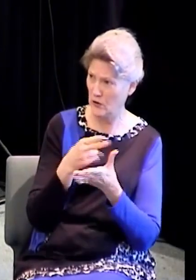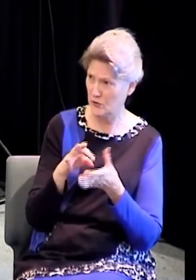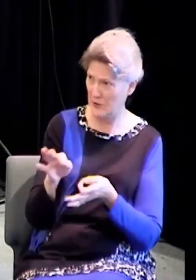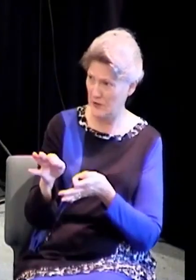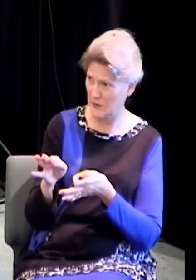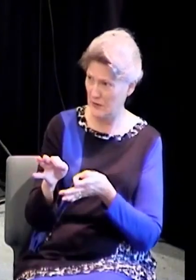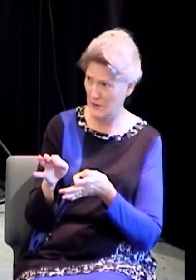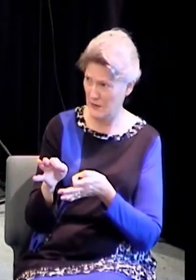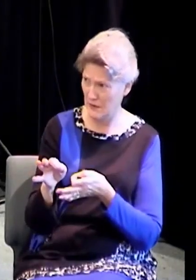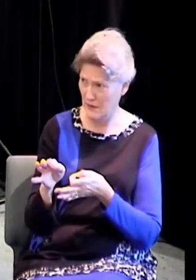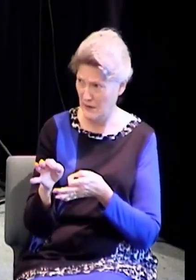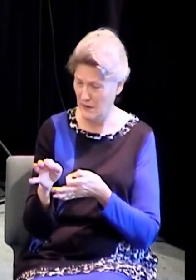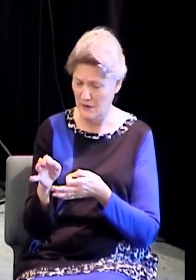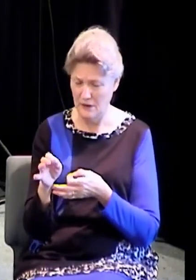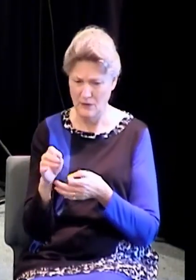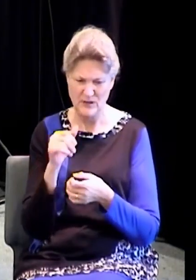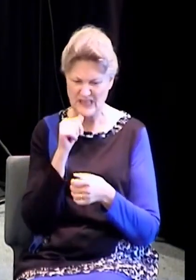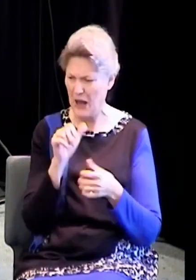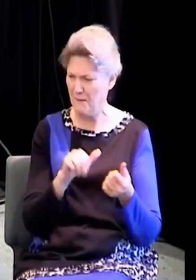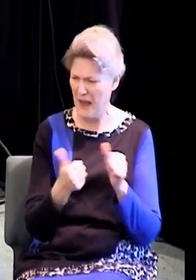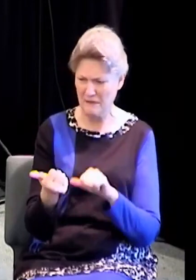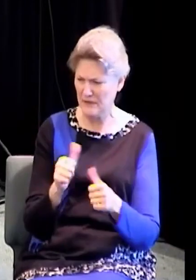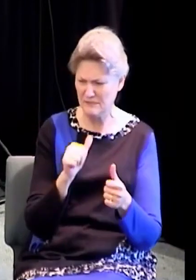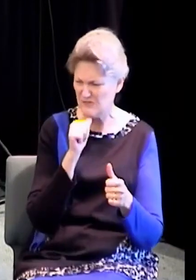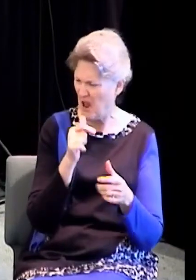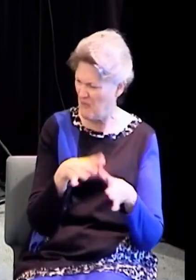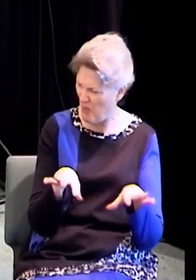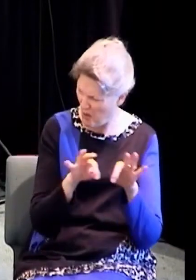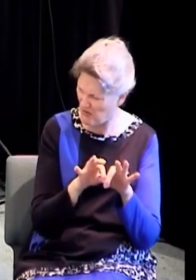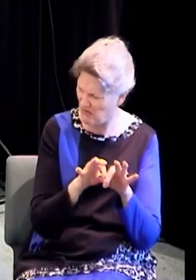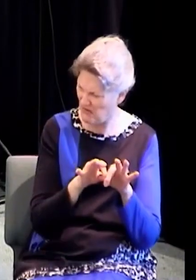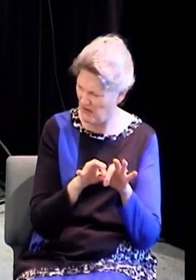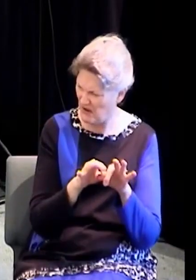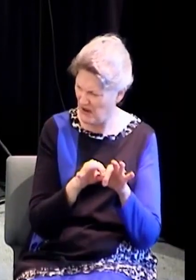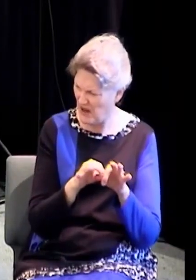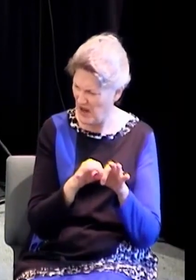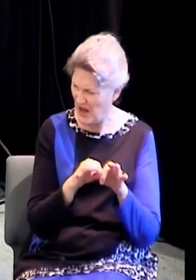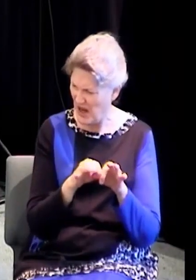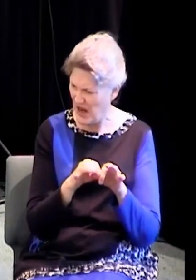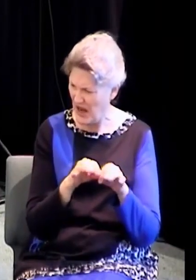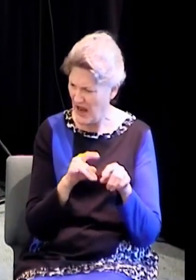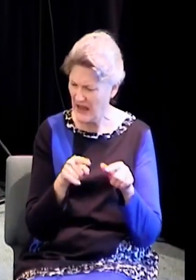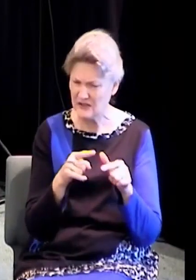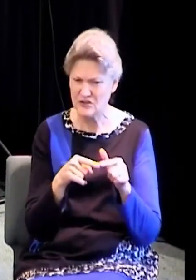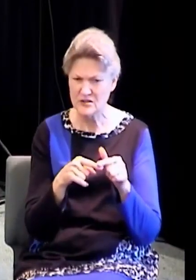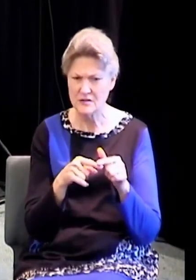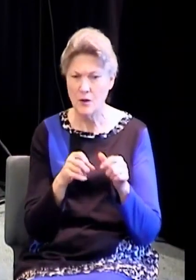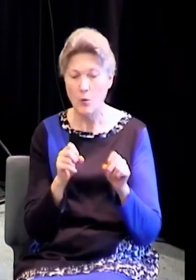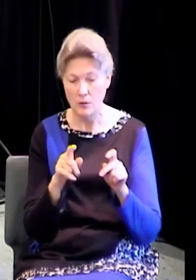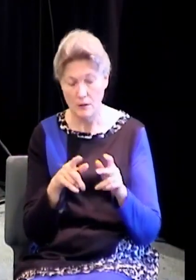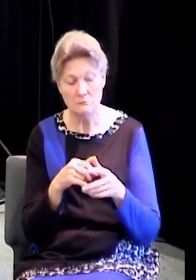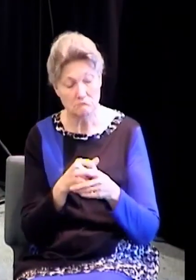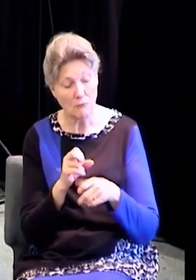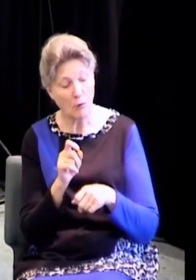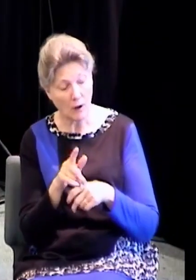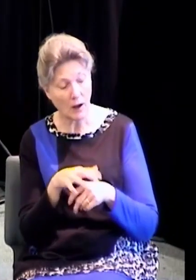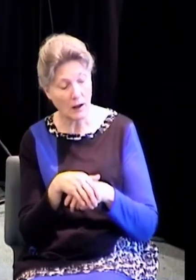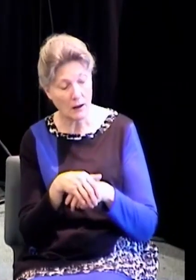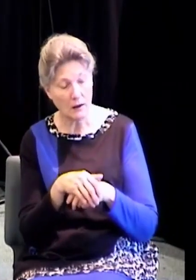And it wasn't, baptism wasn't important and Cornelius, or she said that and I said, okay. I said, then if baptism wasn't